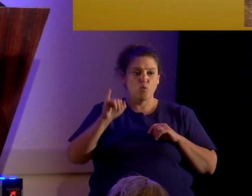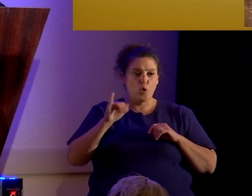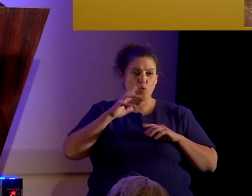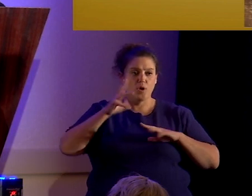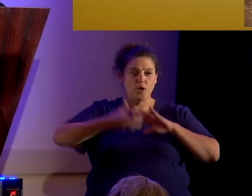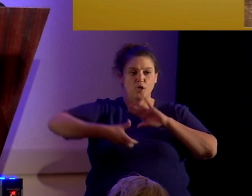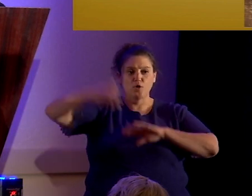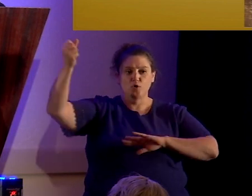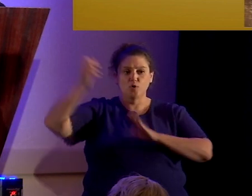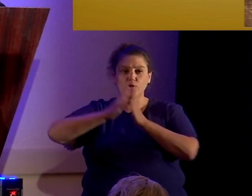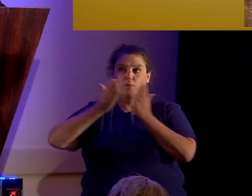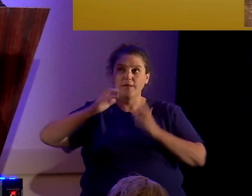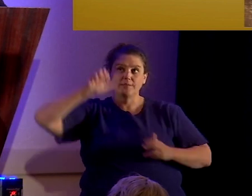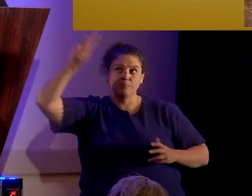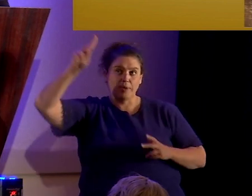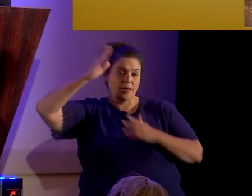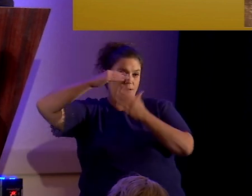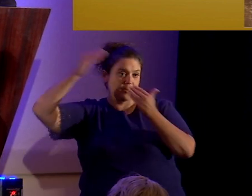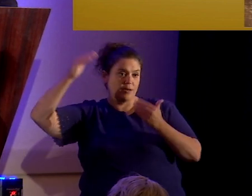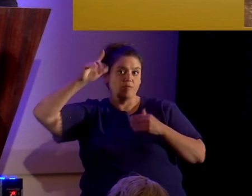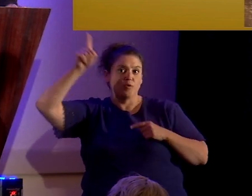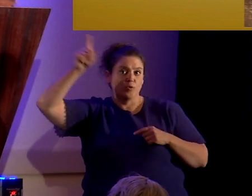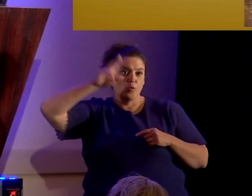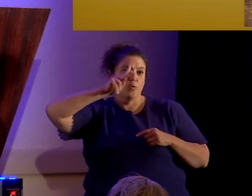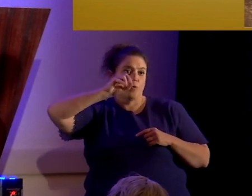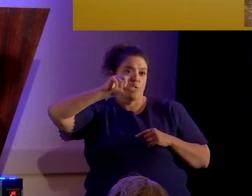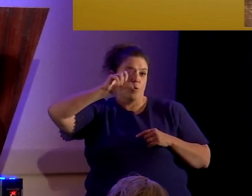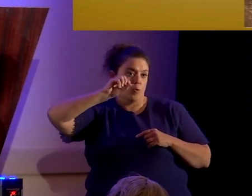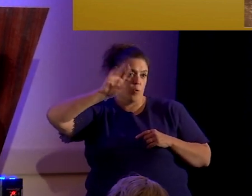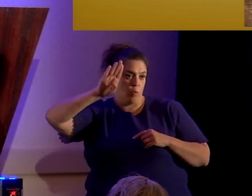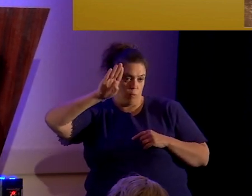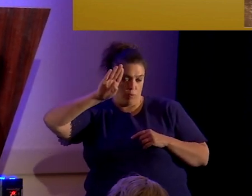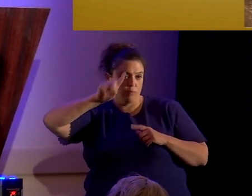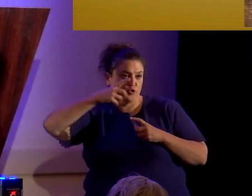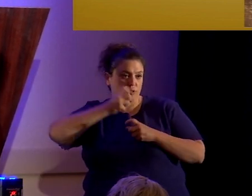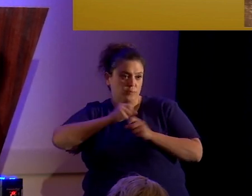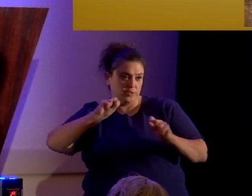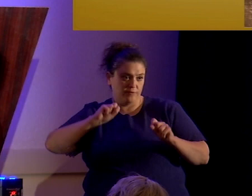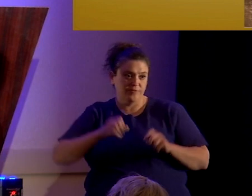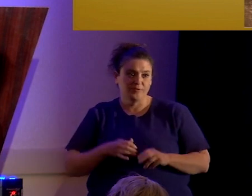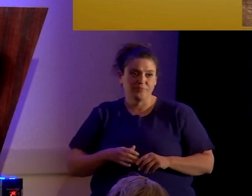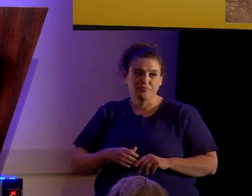back to heaven, or back to Kolob, just to be, just to be safe.